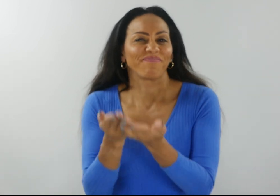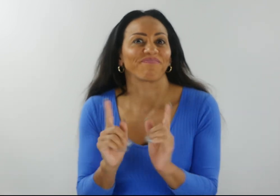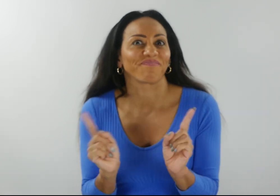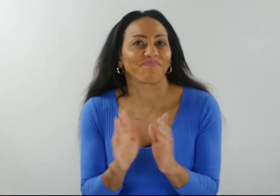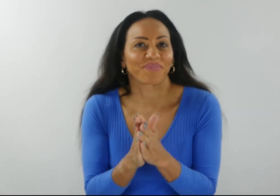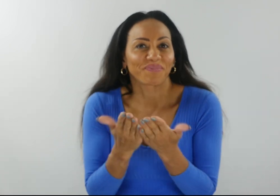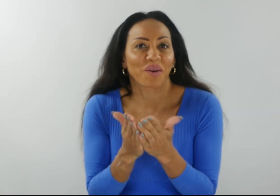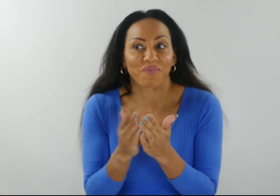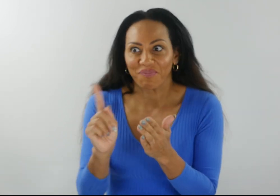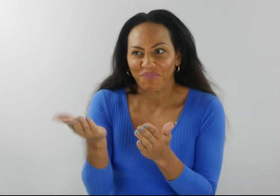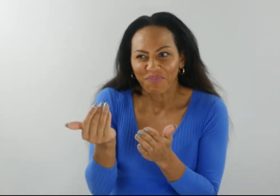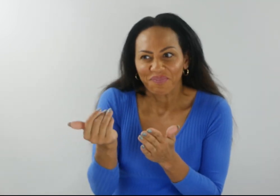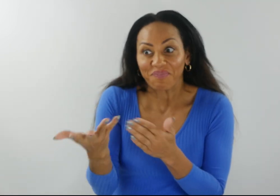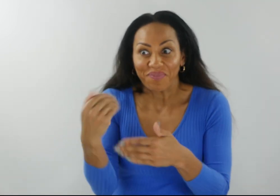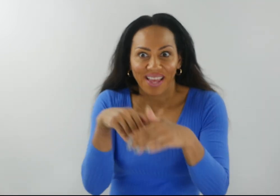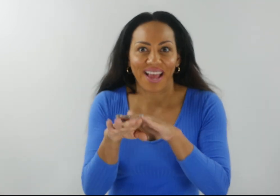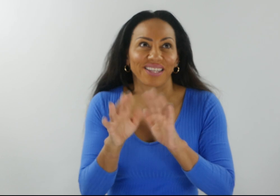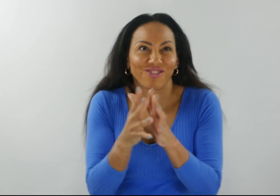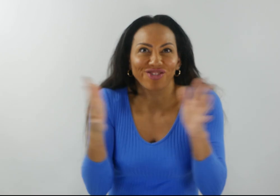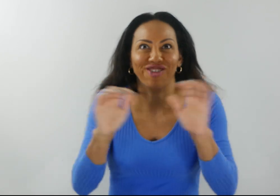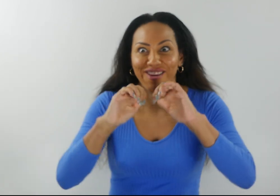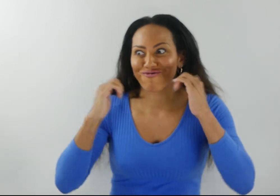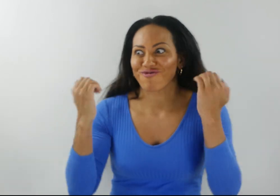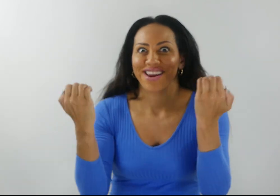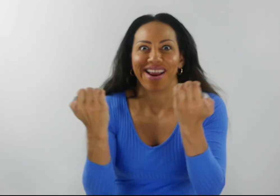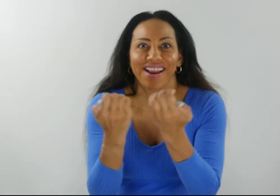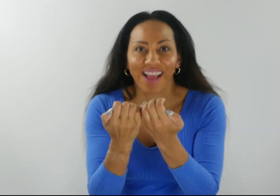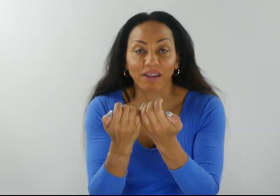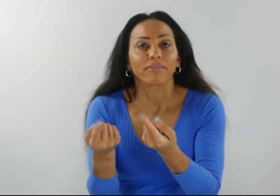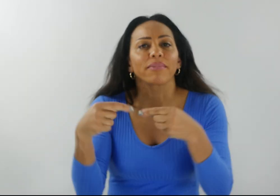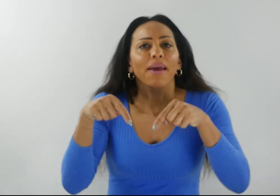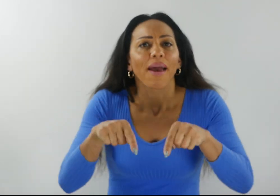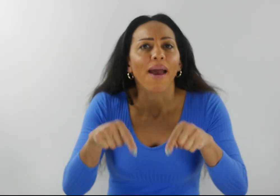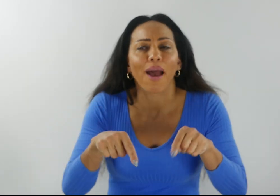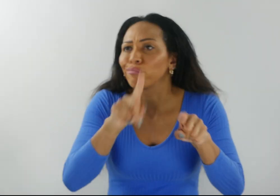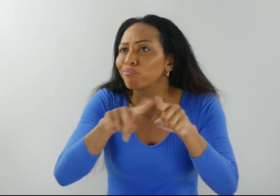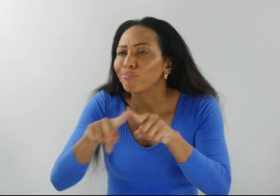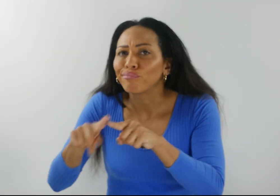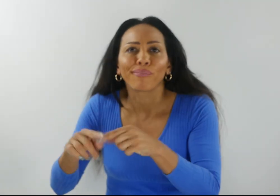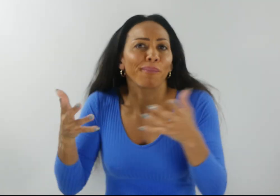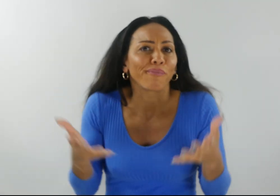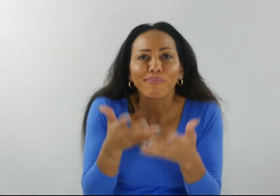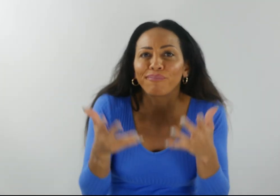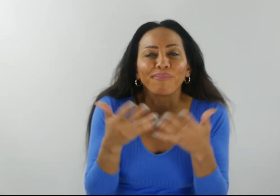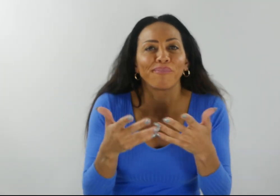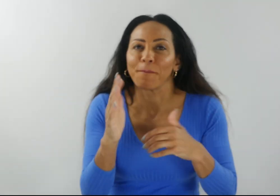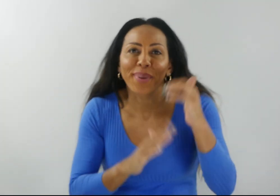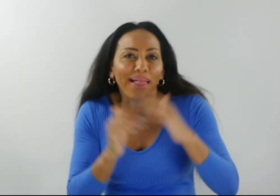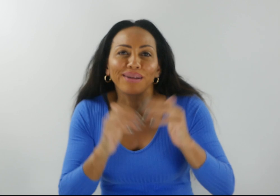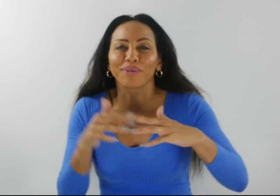to enter a giant outdoor arena. Here, they'll find stuff to play with, build and wear, and assistance